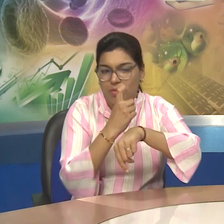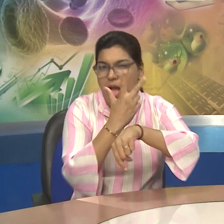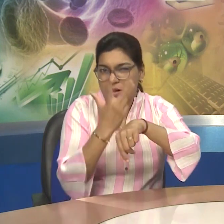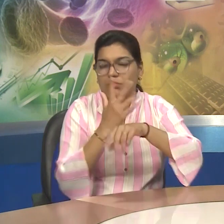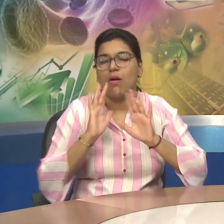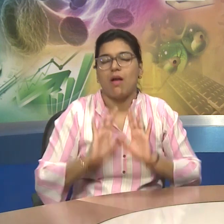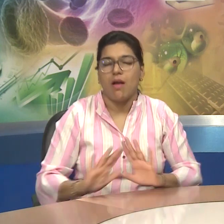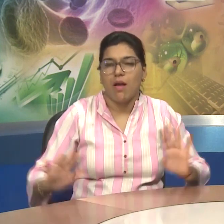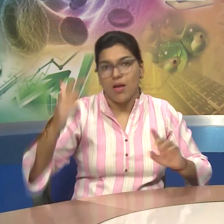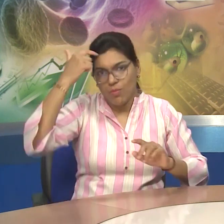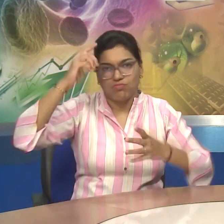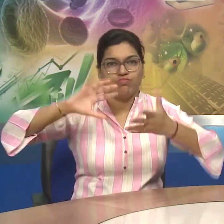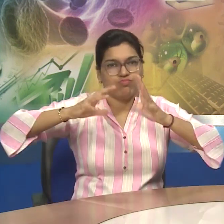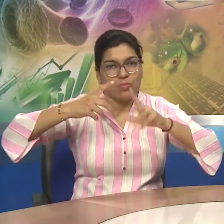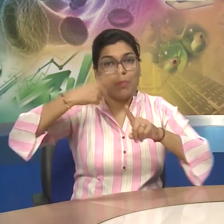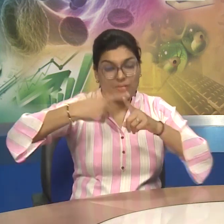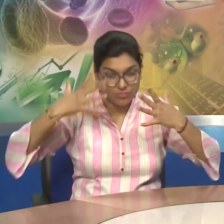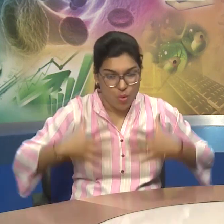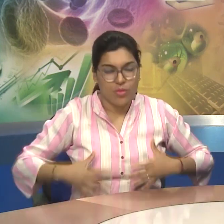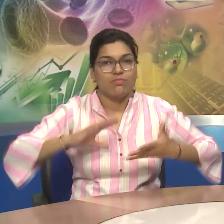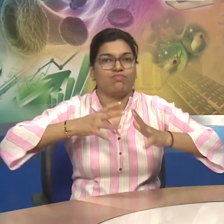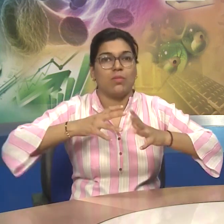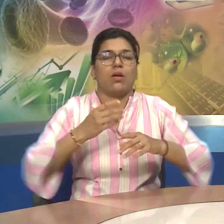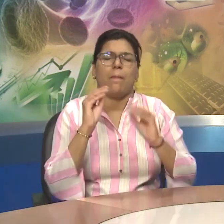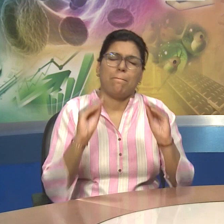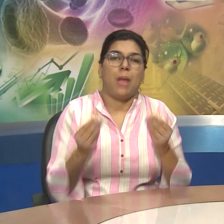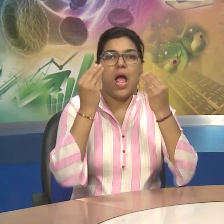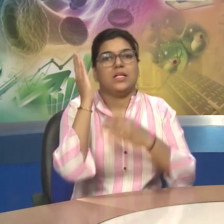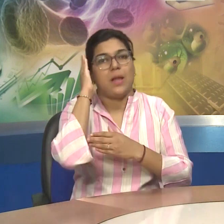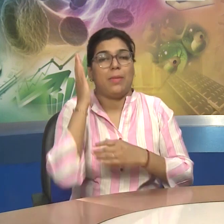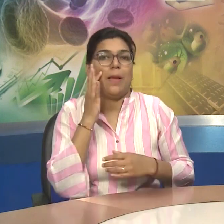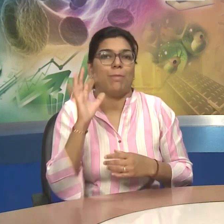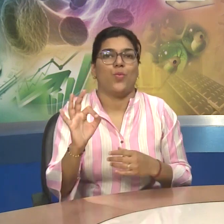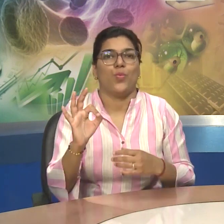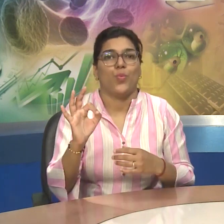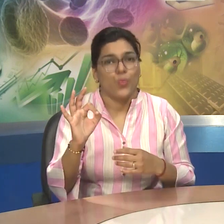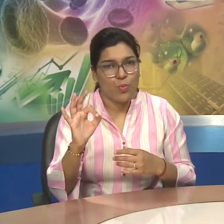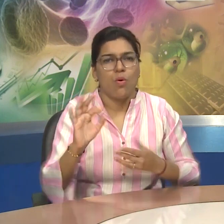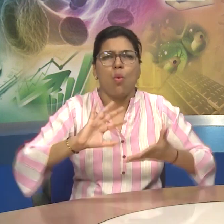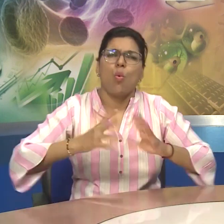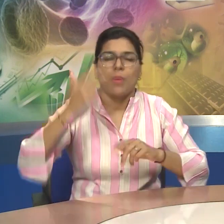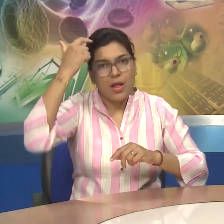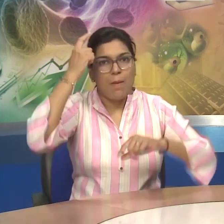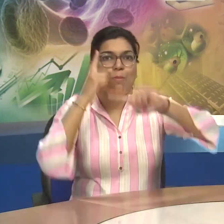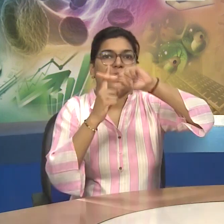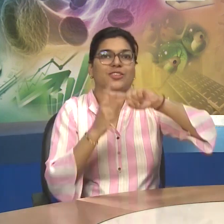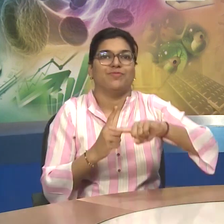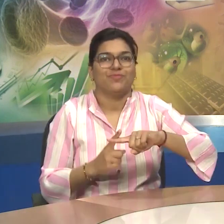Always Feel Positive This Will Help